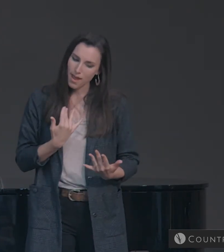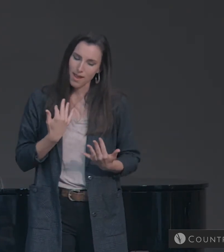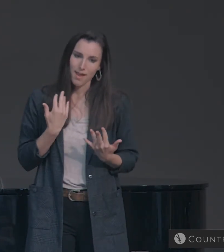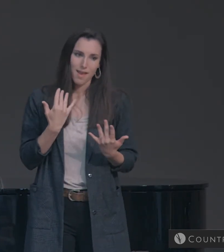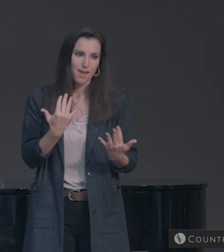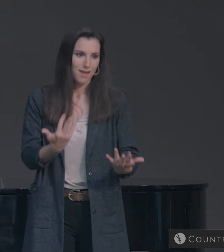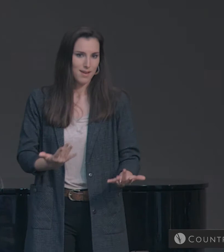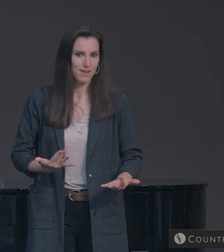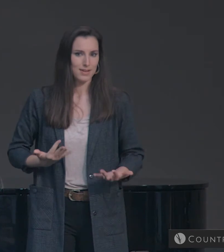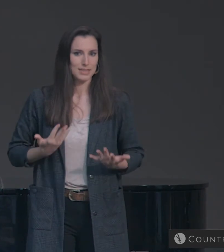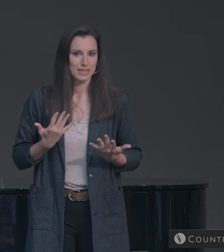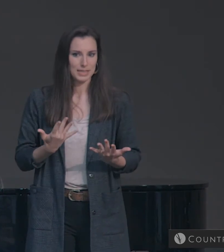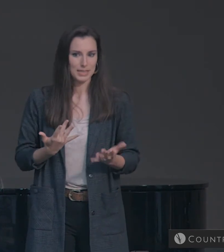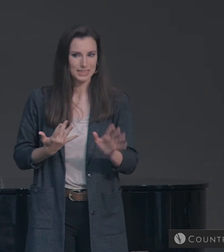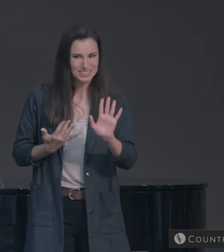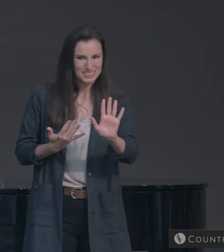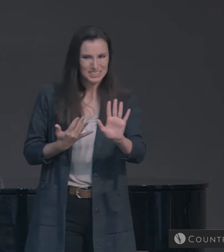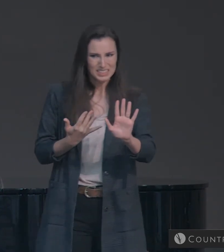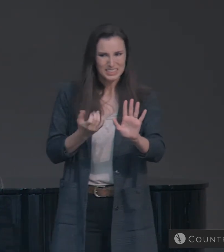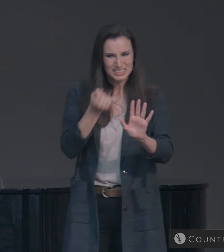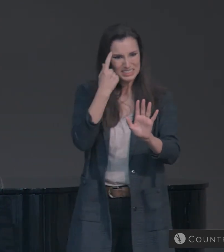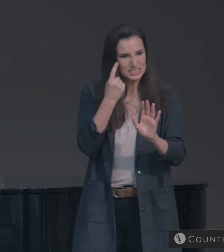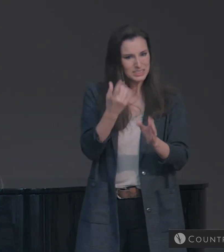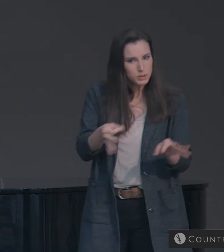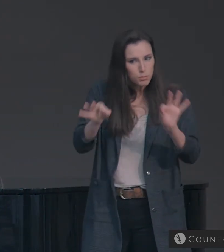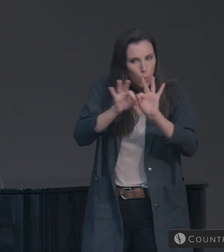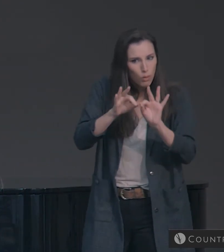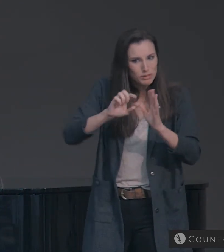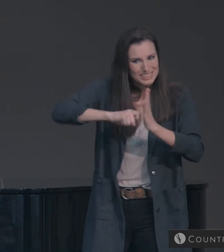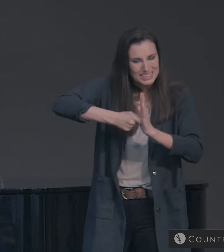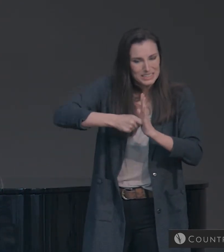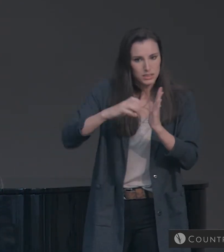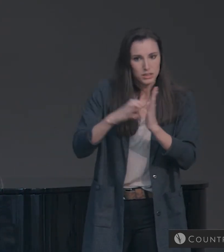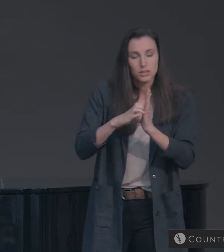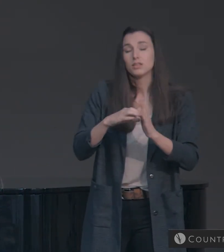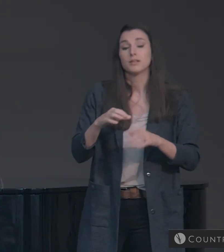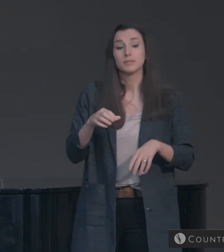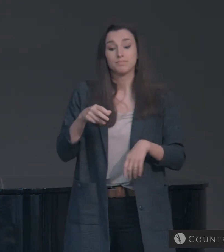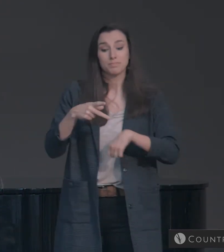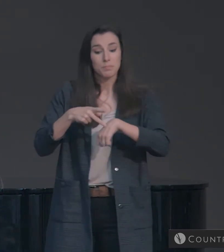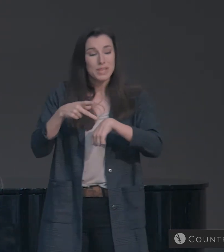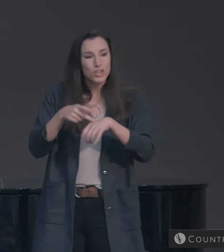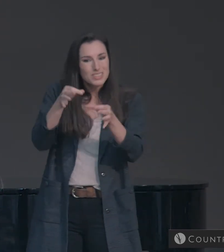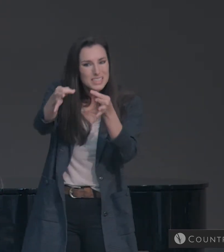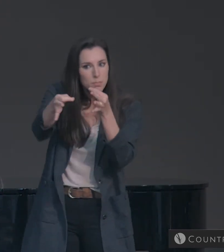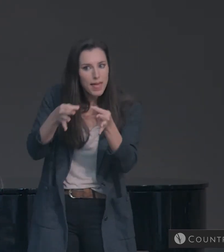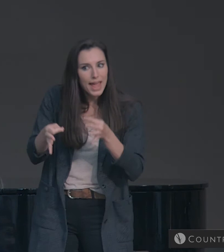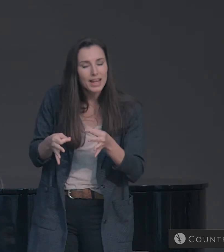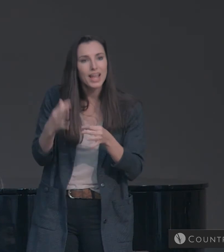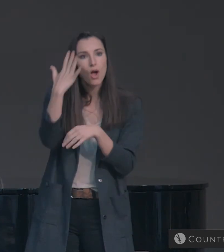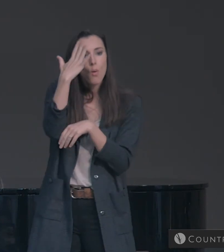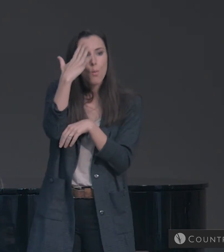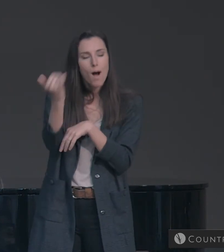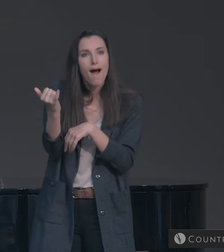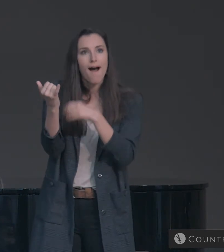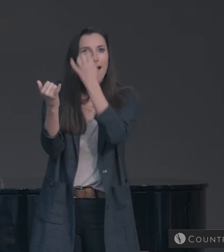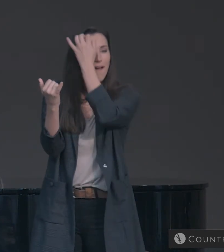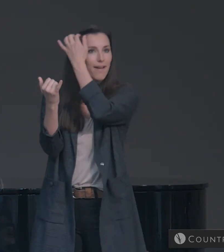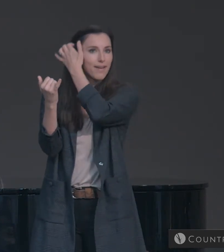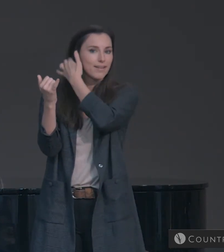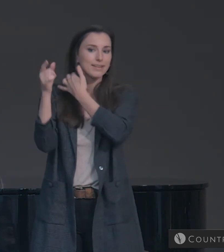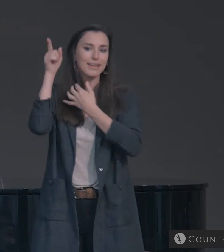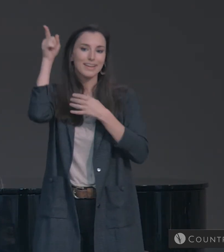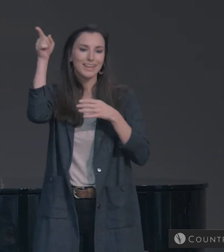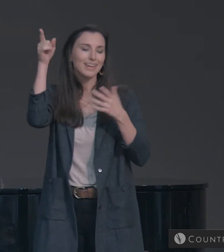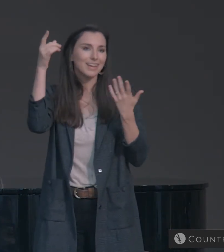He's giving, and I want you to get this because it's central to our passage. He's giving the reason for what looks